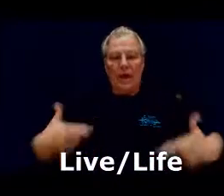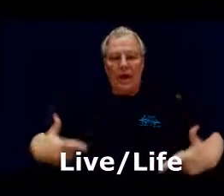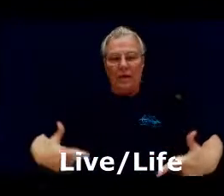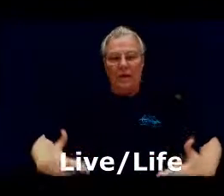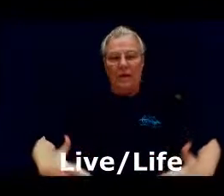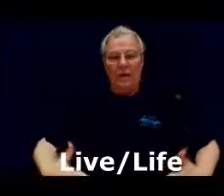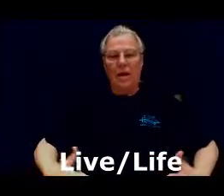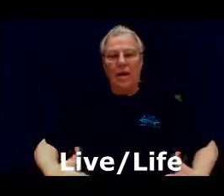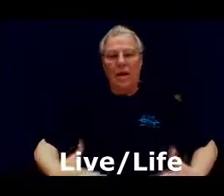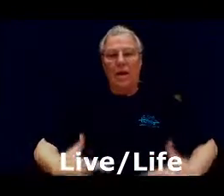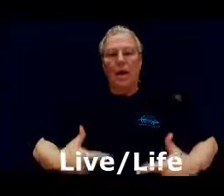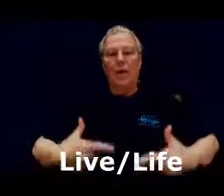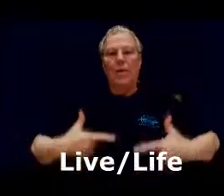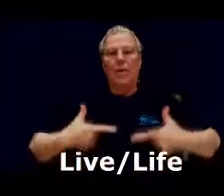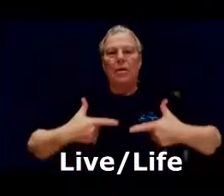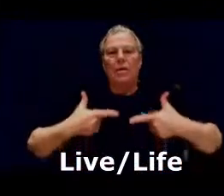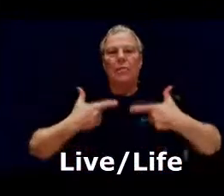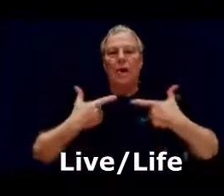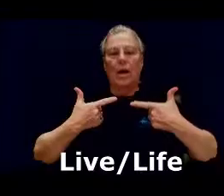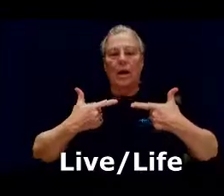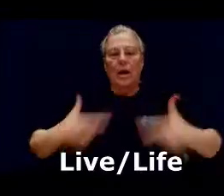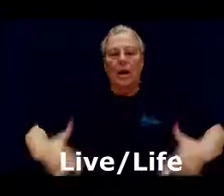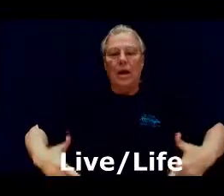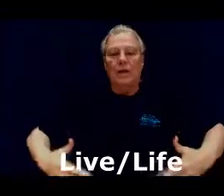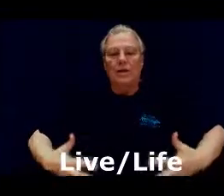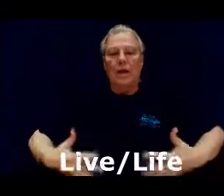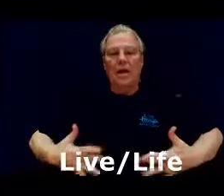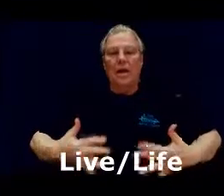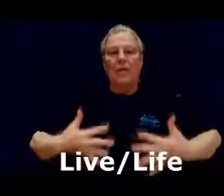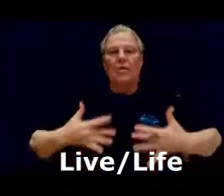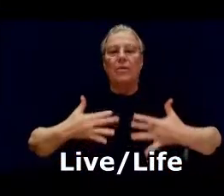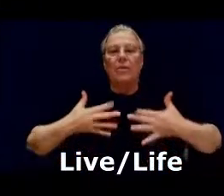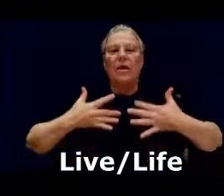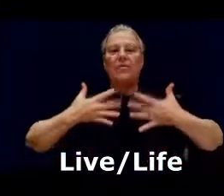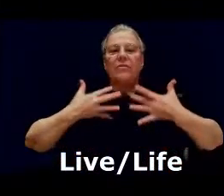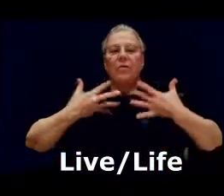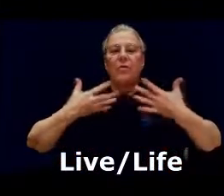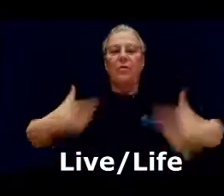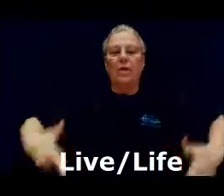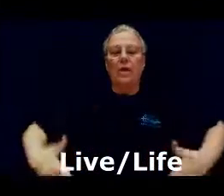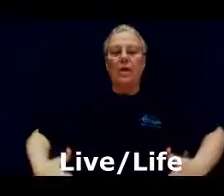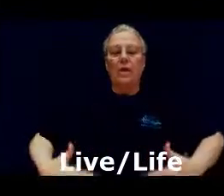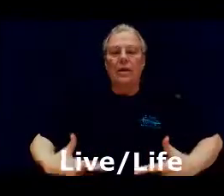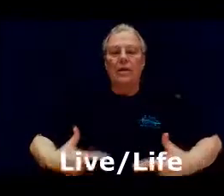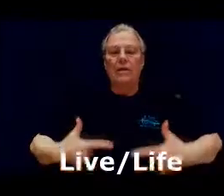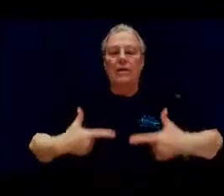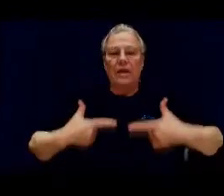hands coming up the body it's like the blood flow living